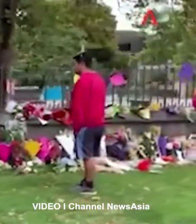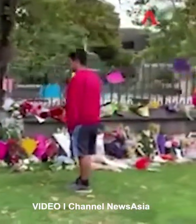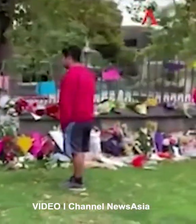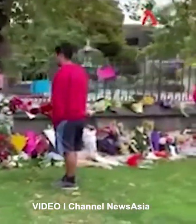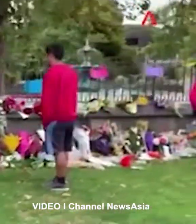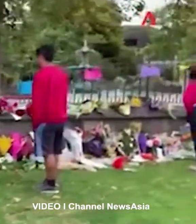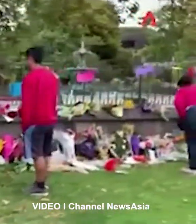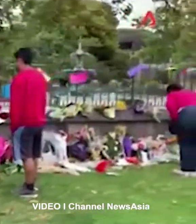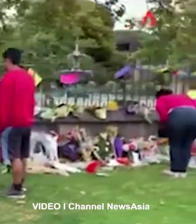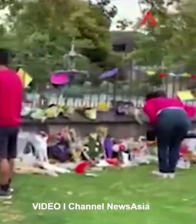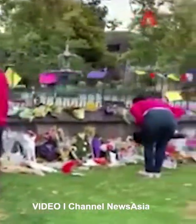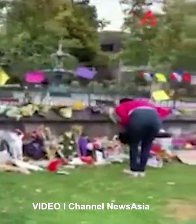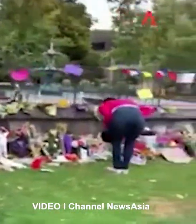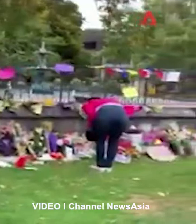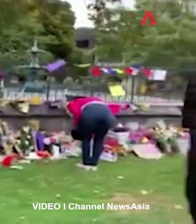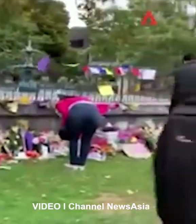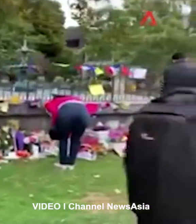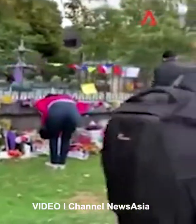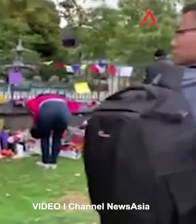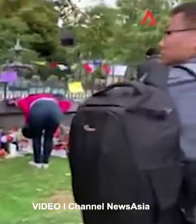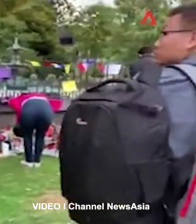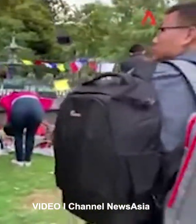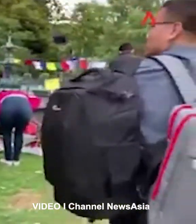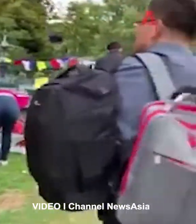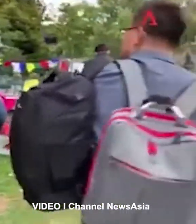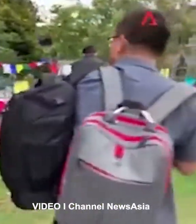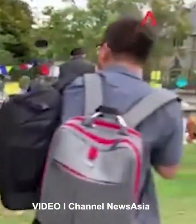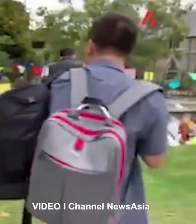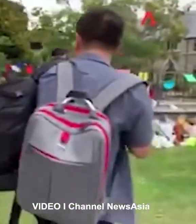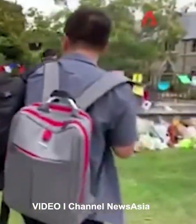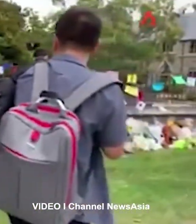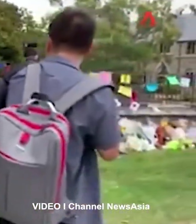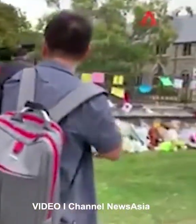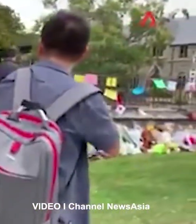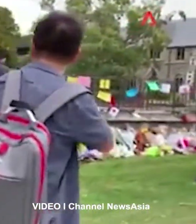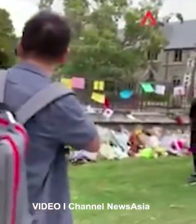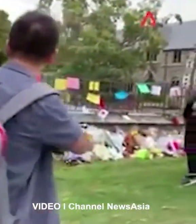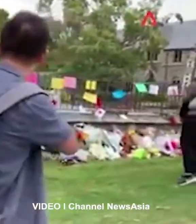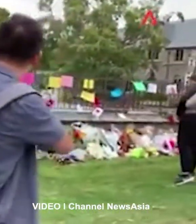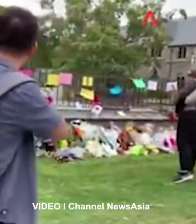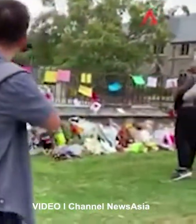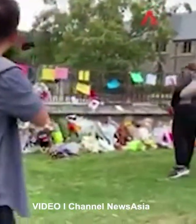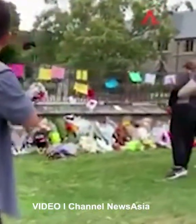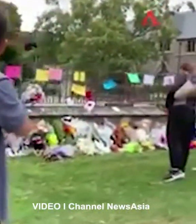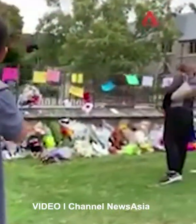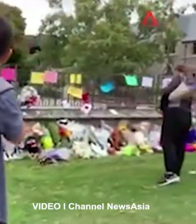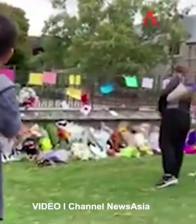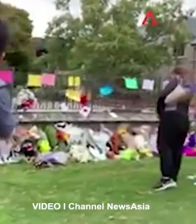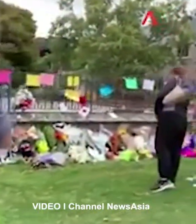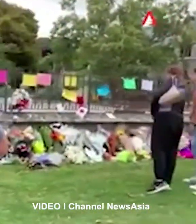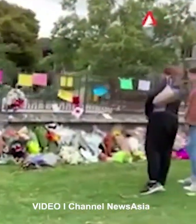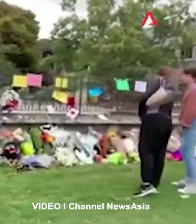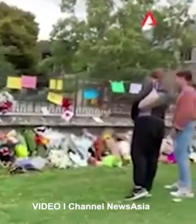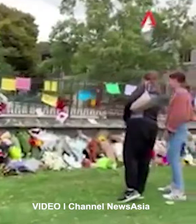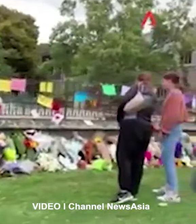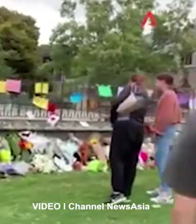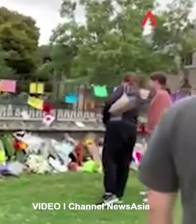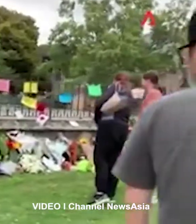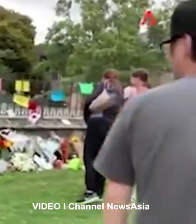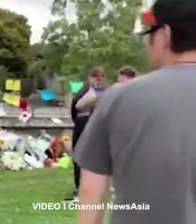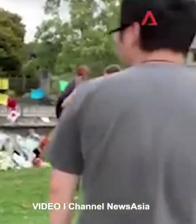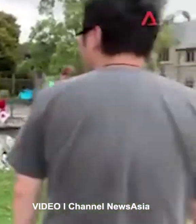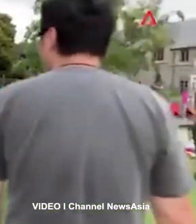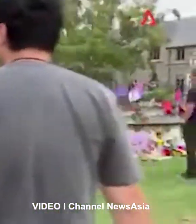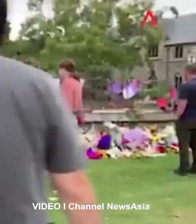goes well beyond New Zealand, but it doesn't mean we can't play an active role in seeing it resolved. This happened because Facebook, Facebook has live